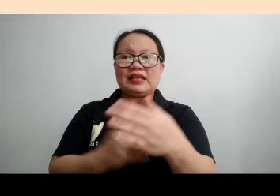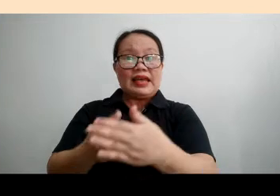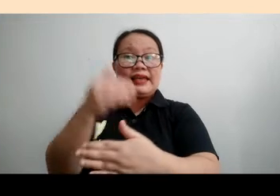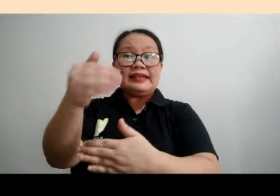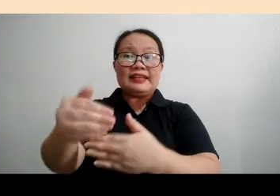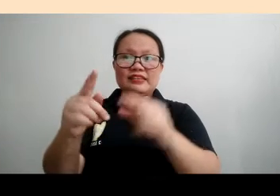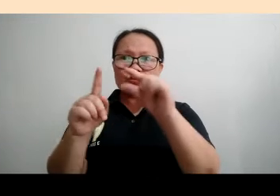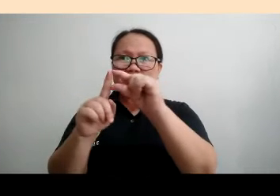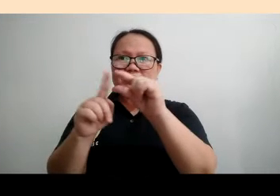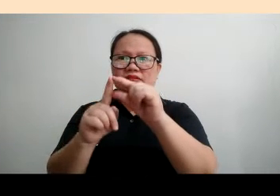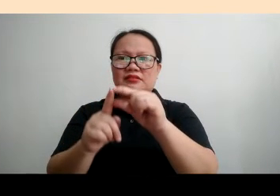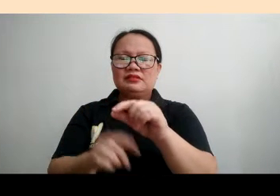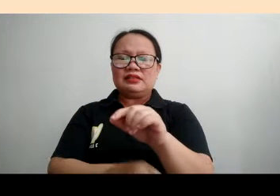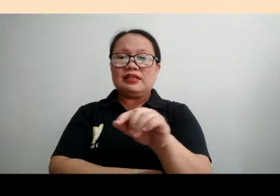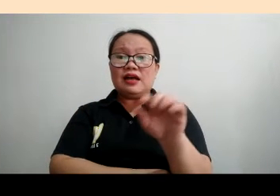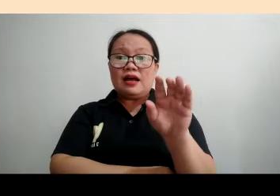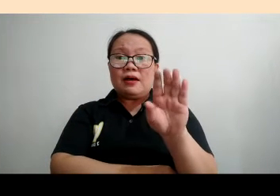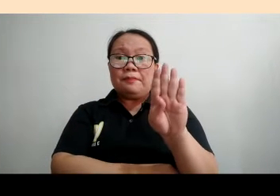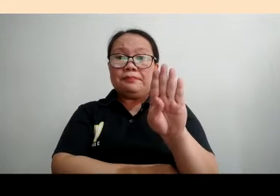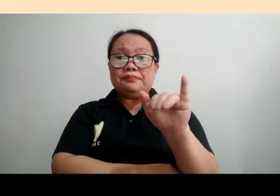Next word.